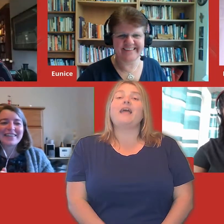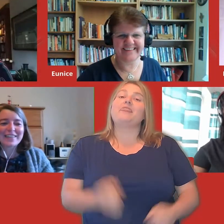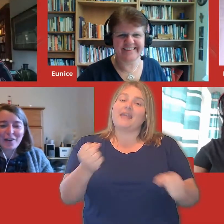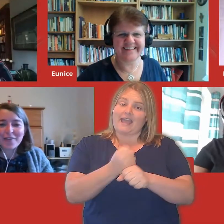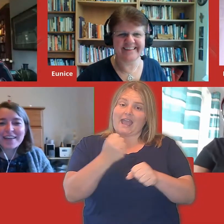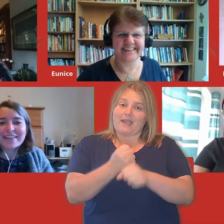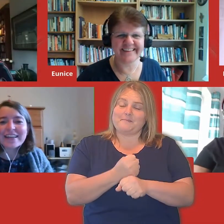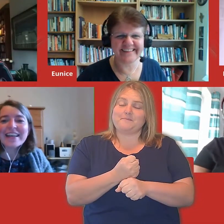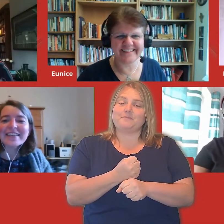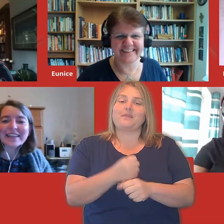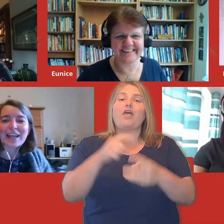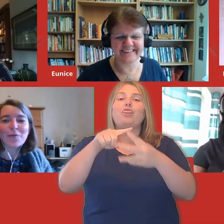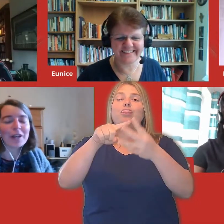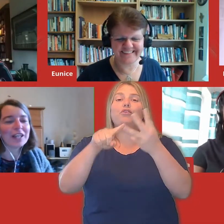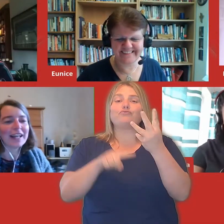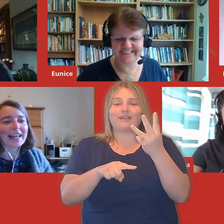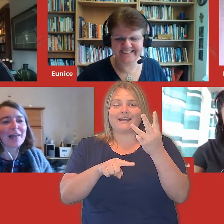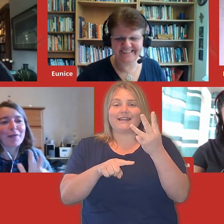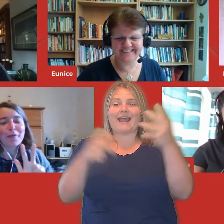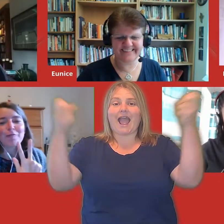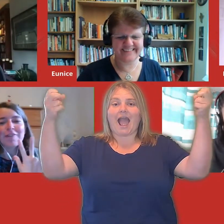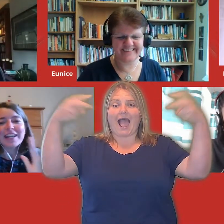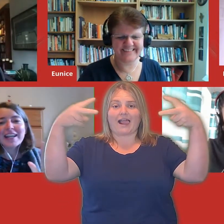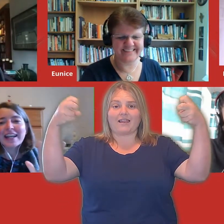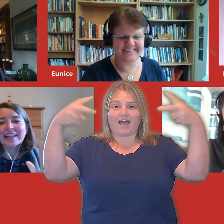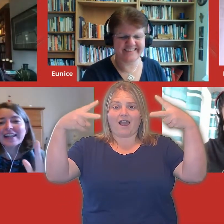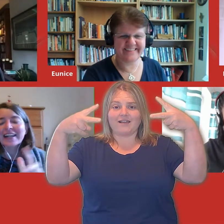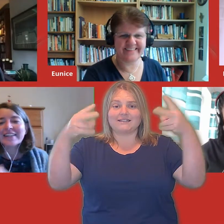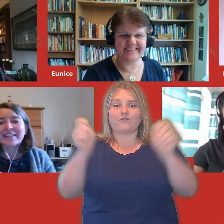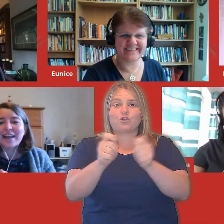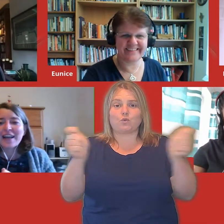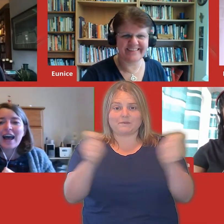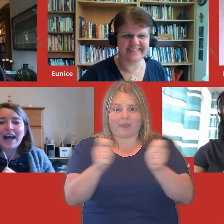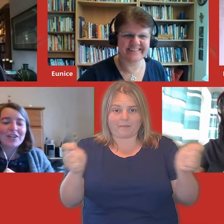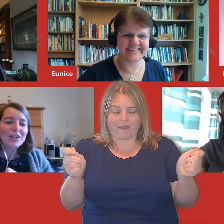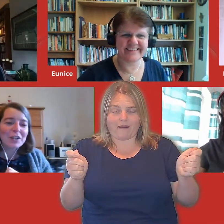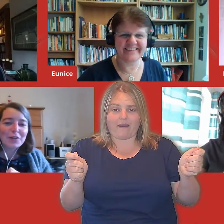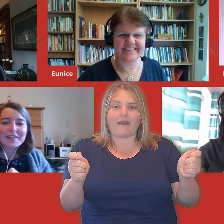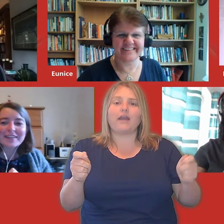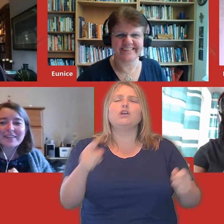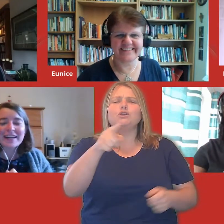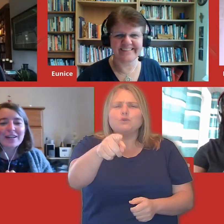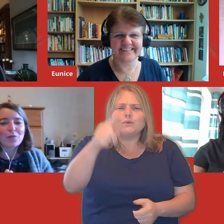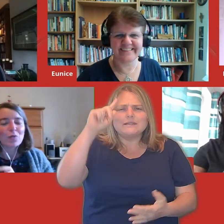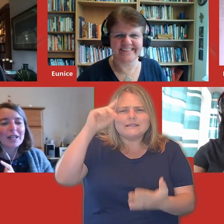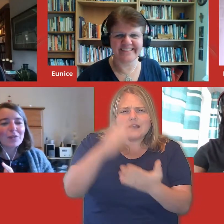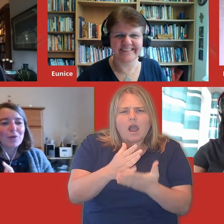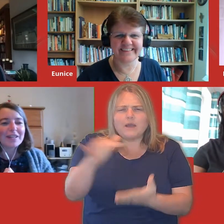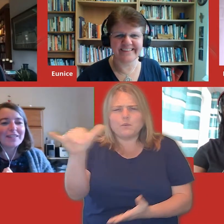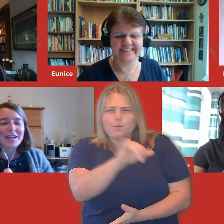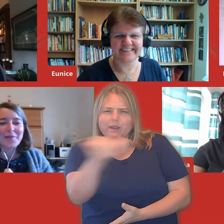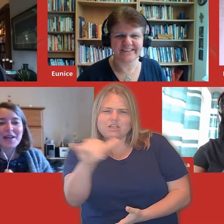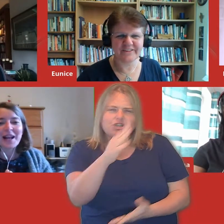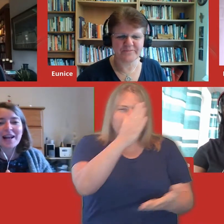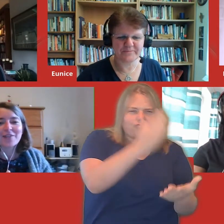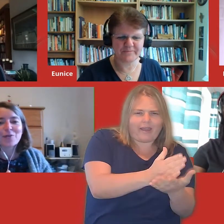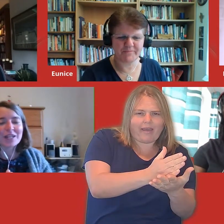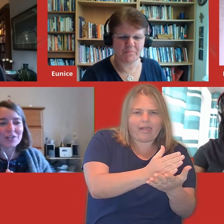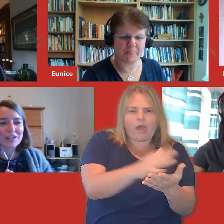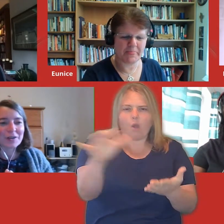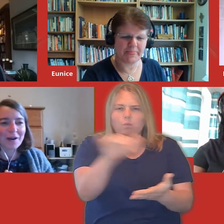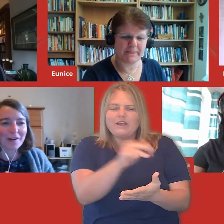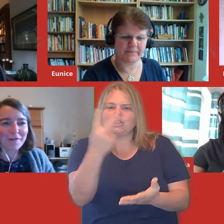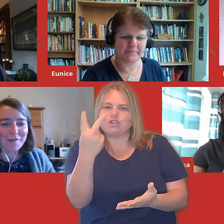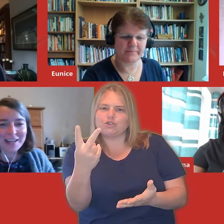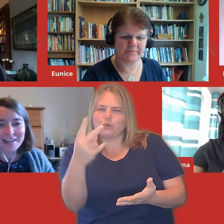Great. So this is the game where you're going to get three headlines and you've got to decide which one is genuine and